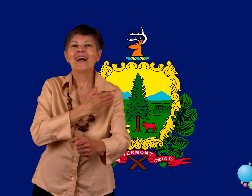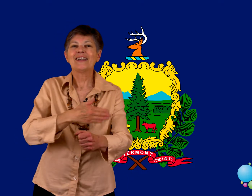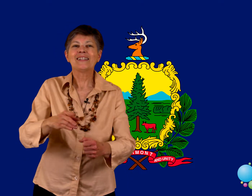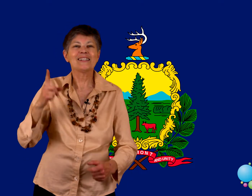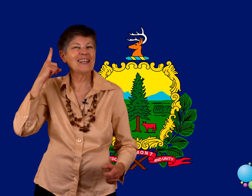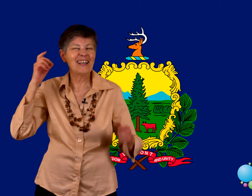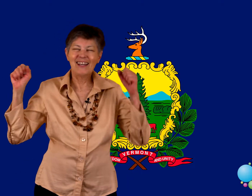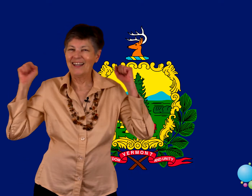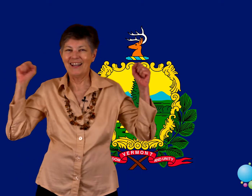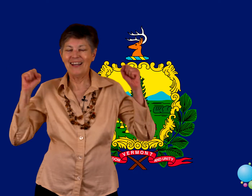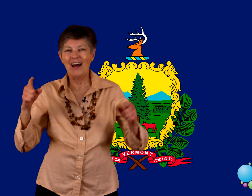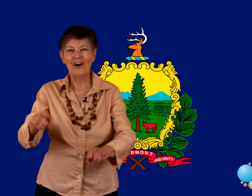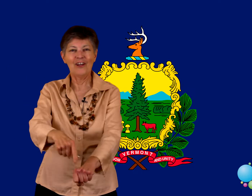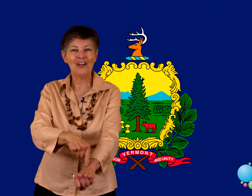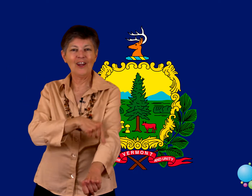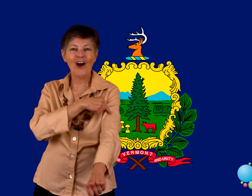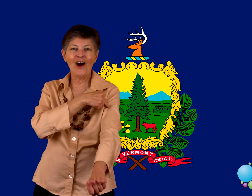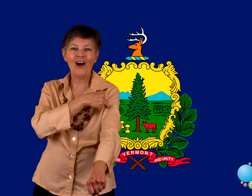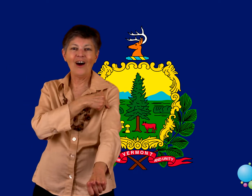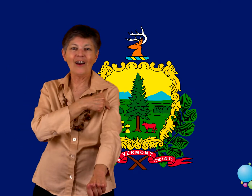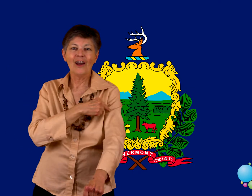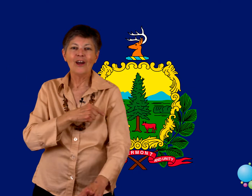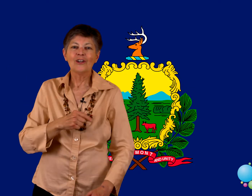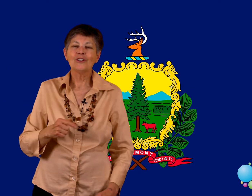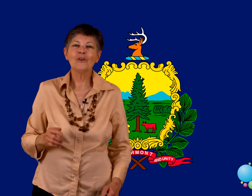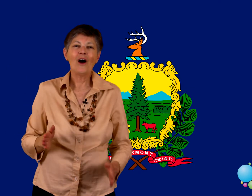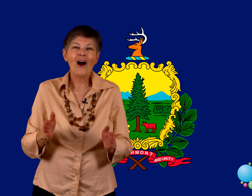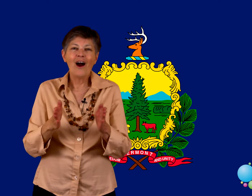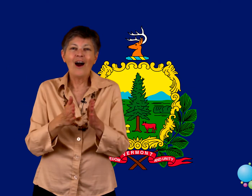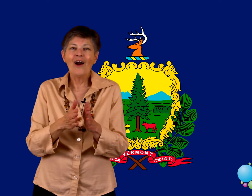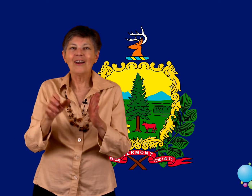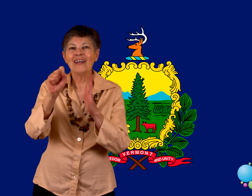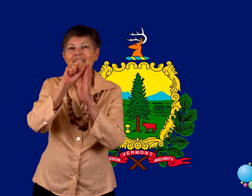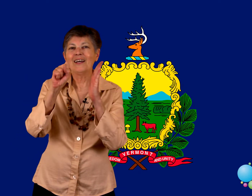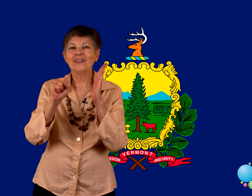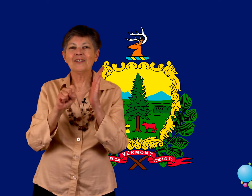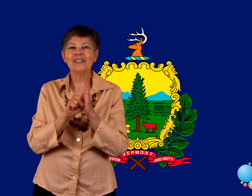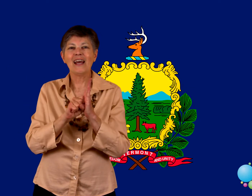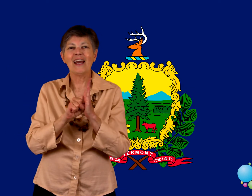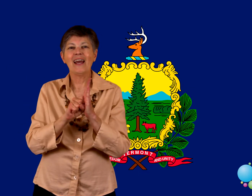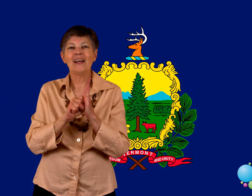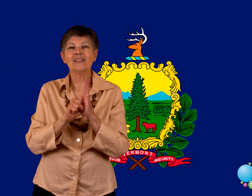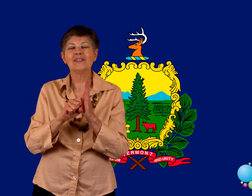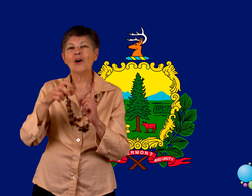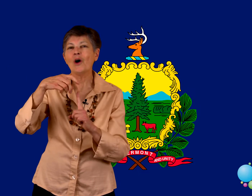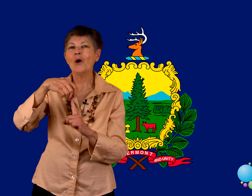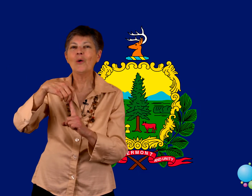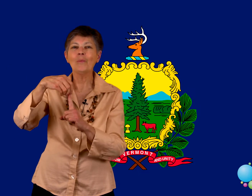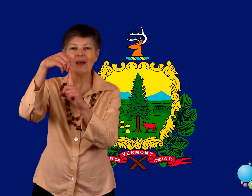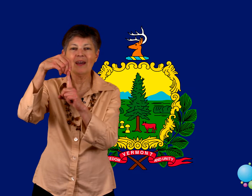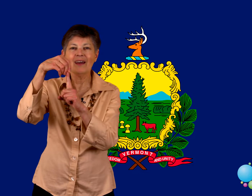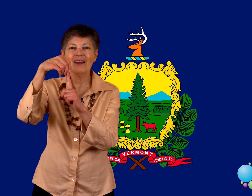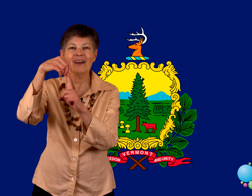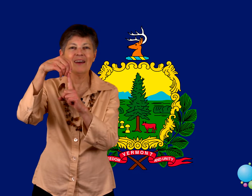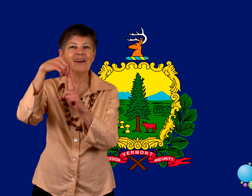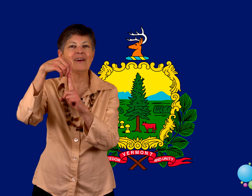Sing loud and long. To our little state so fearless.